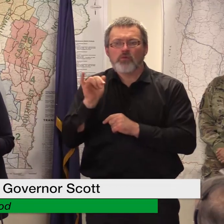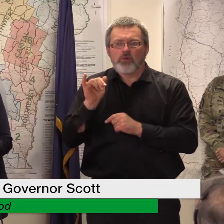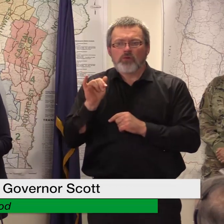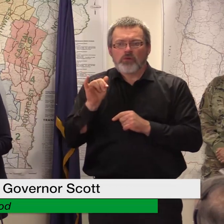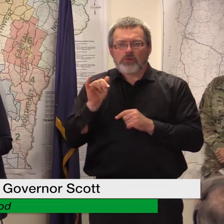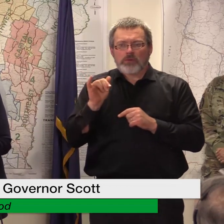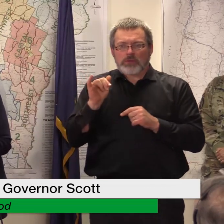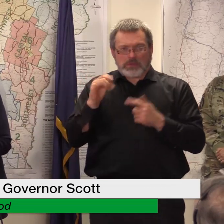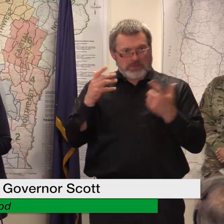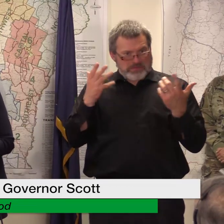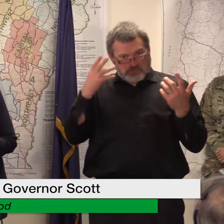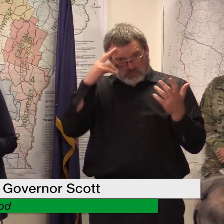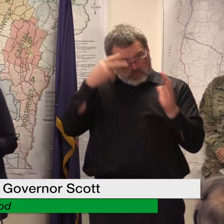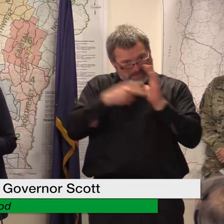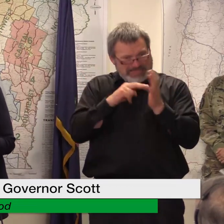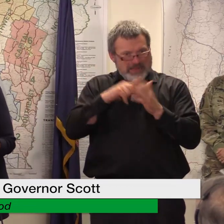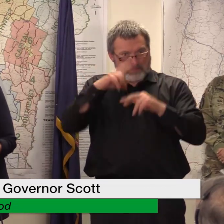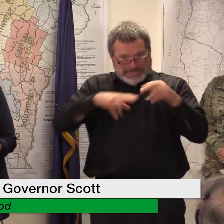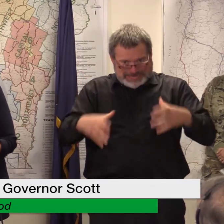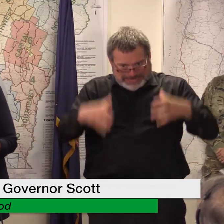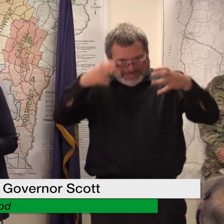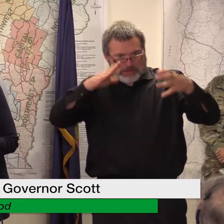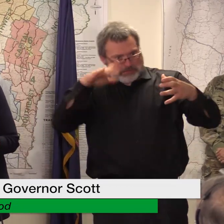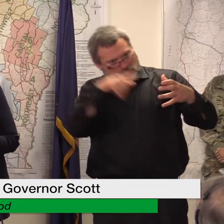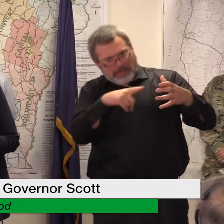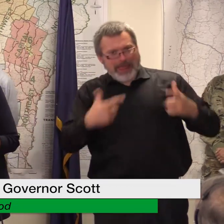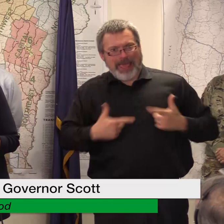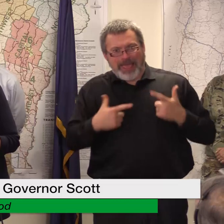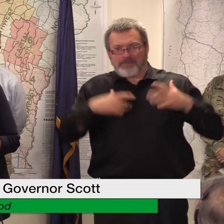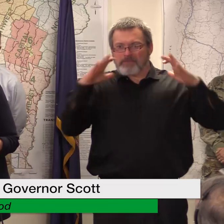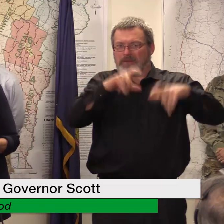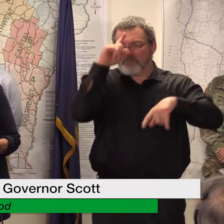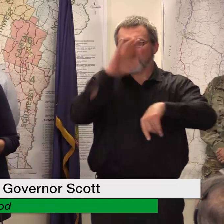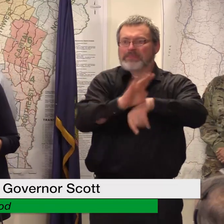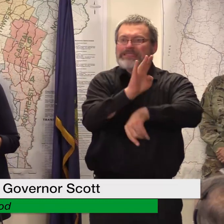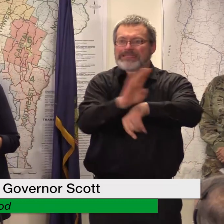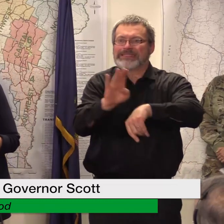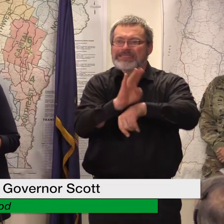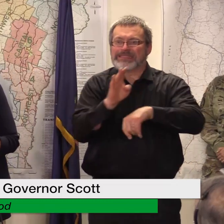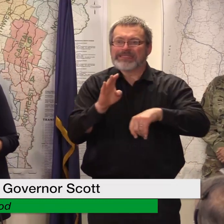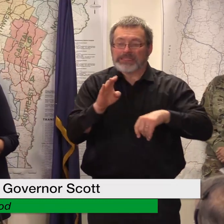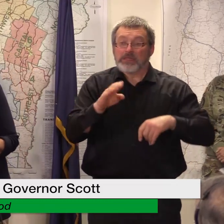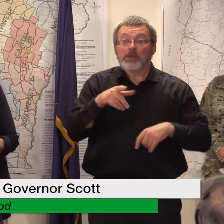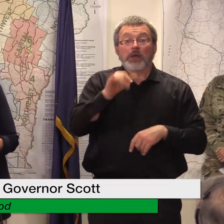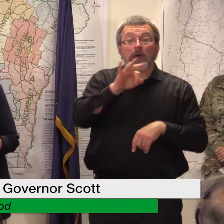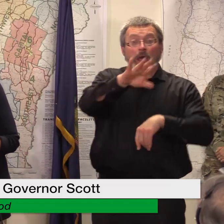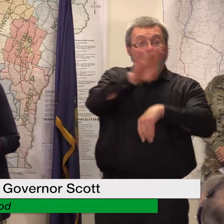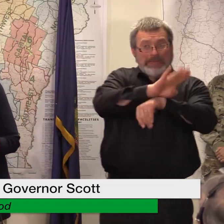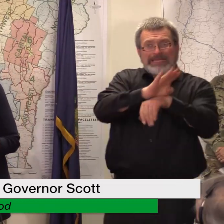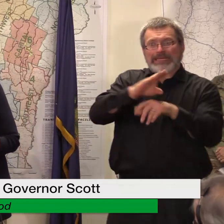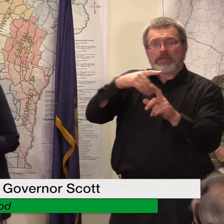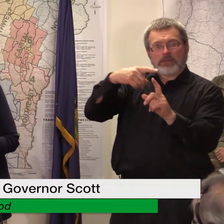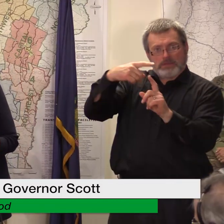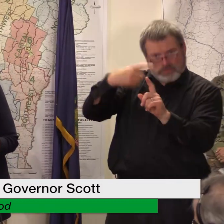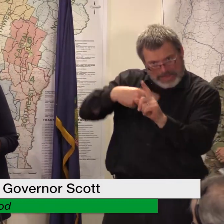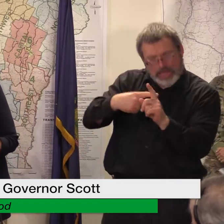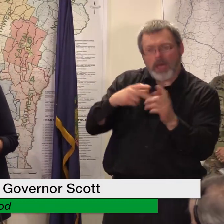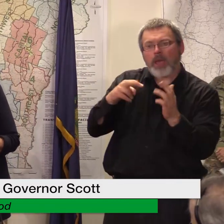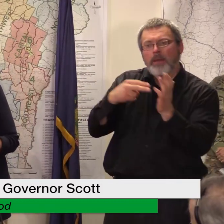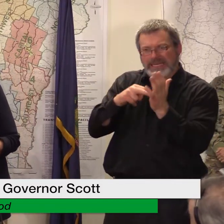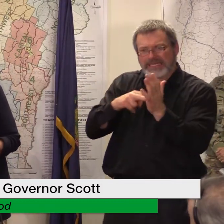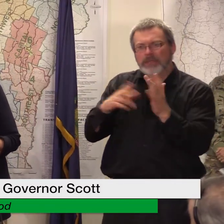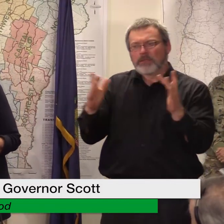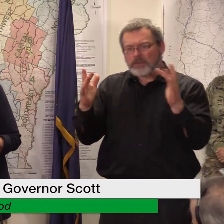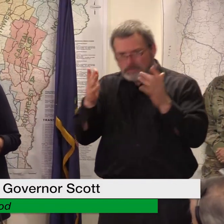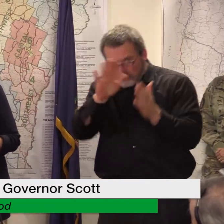working orders so businesses could reopen but for businesses that are tenants most likely they're going to need inventory they're going to need equipment